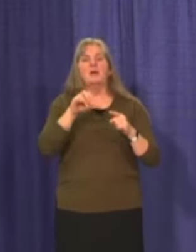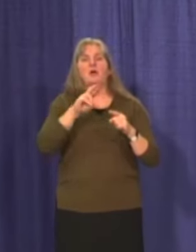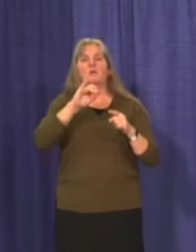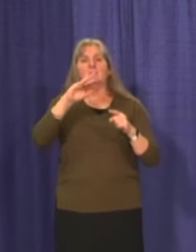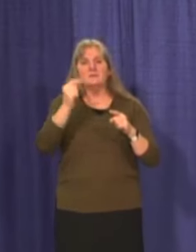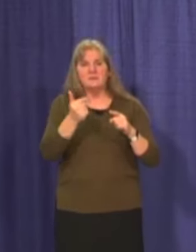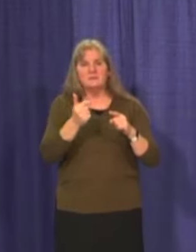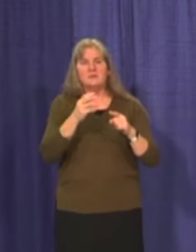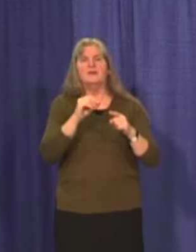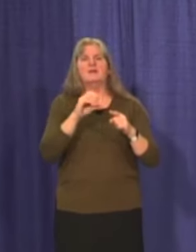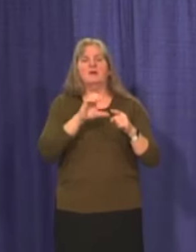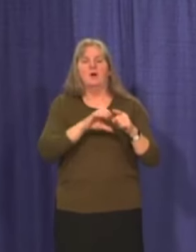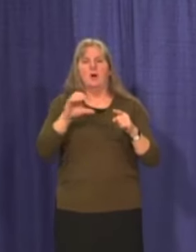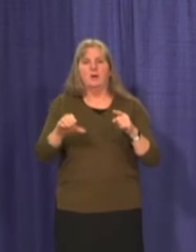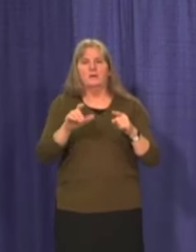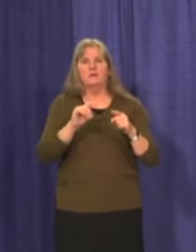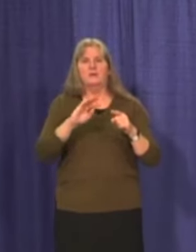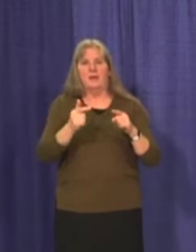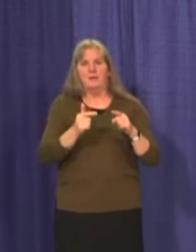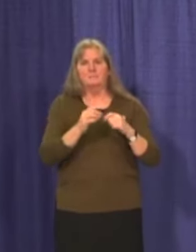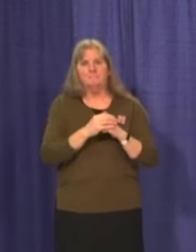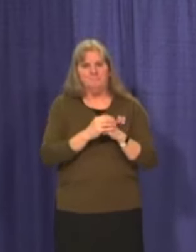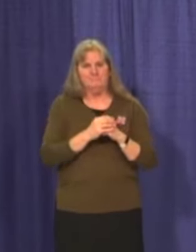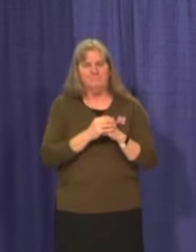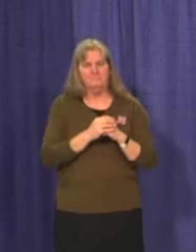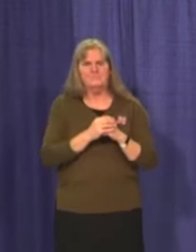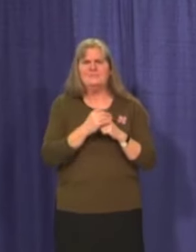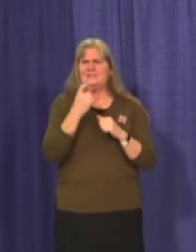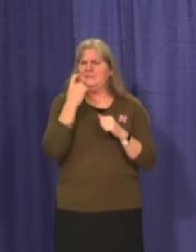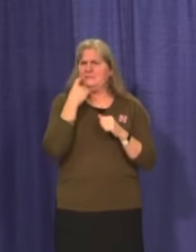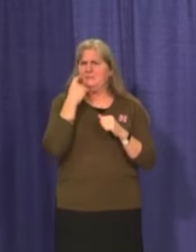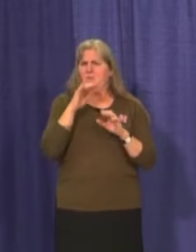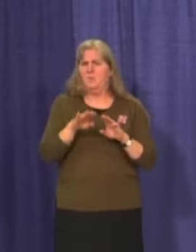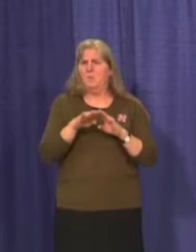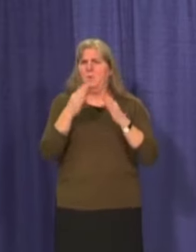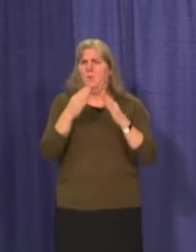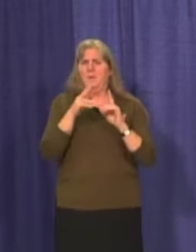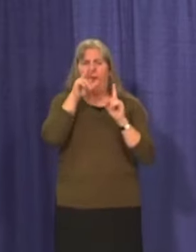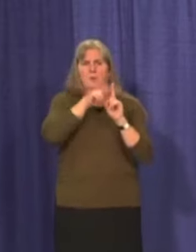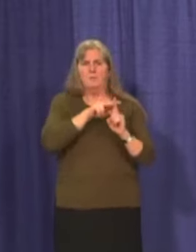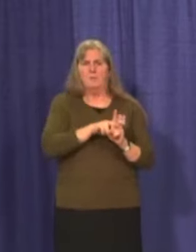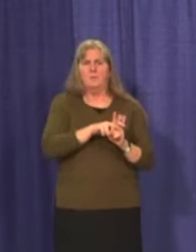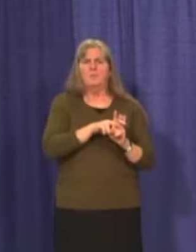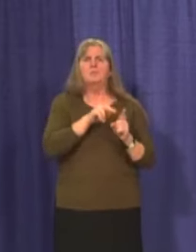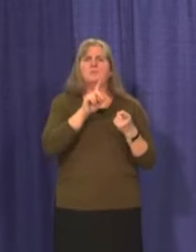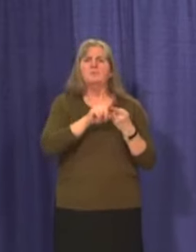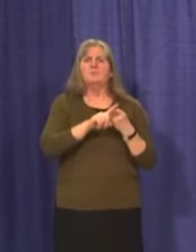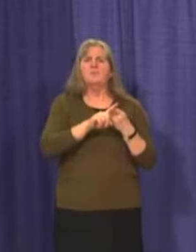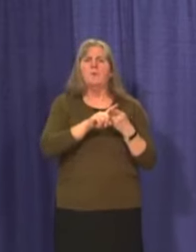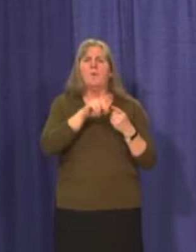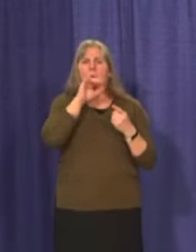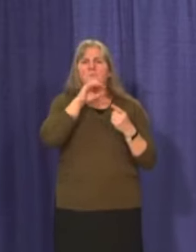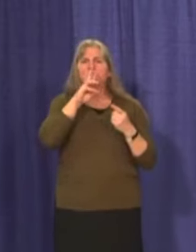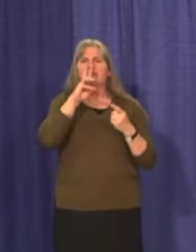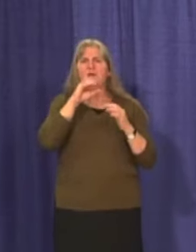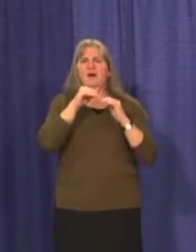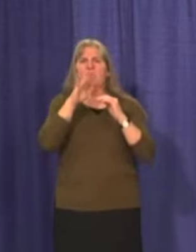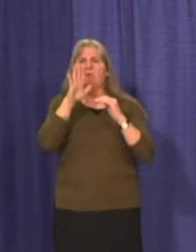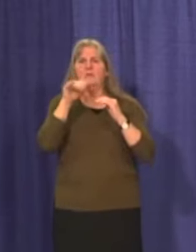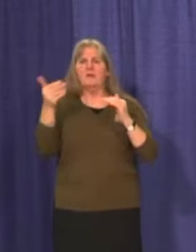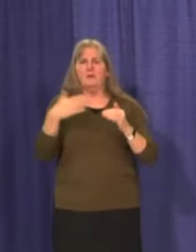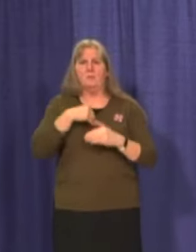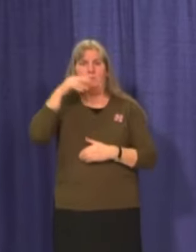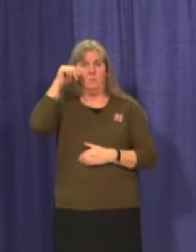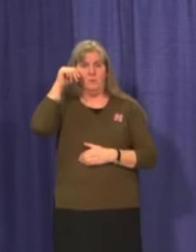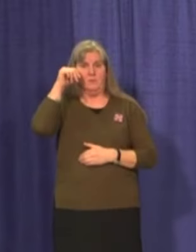and Carcross Tagish. We have recently opened up appointments to 65 plus in Whitehorse.